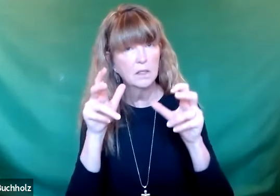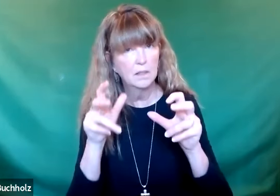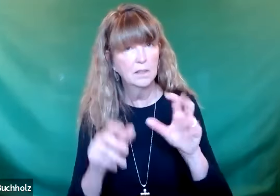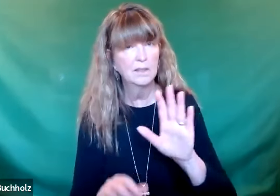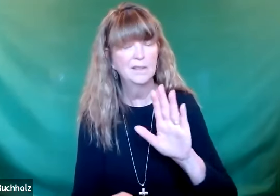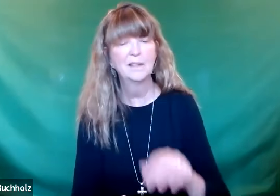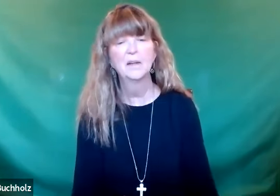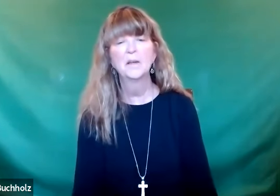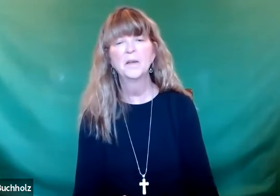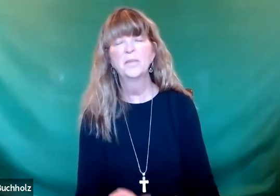listen.